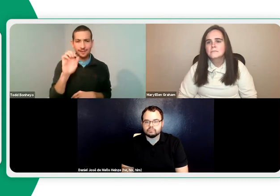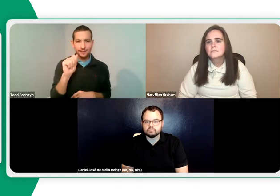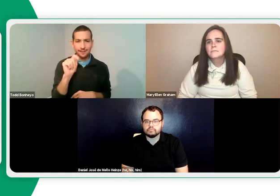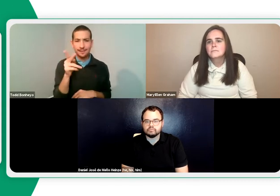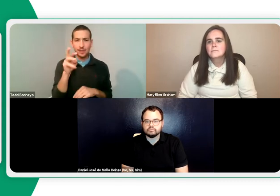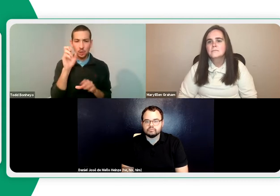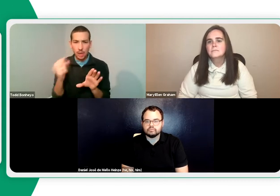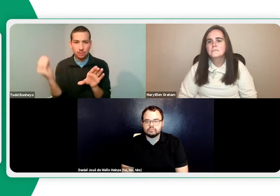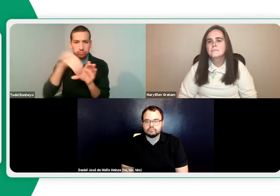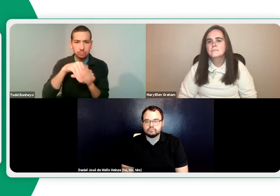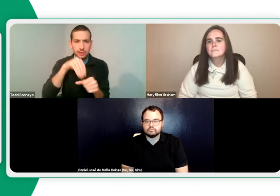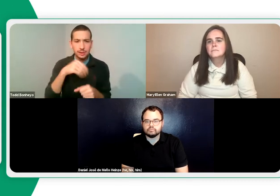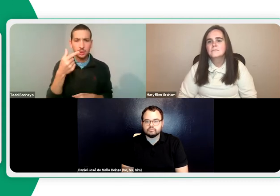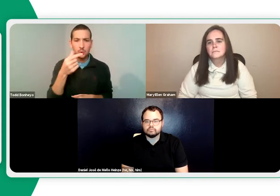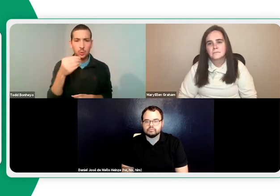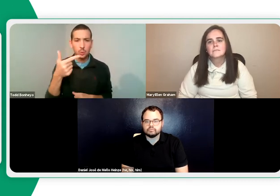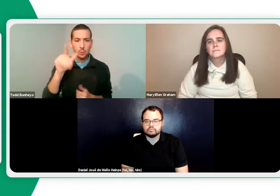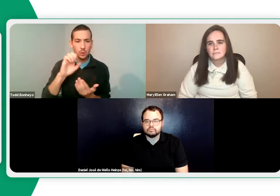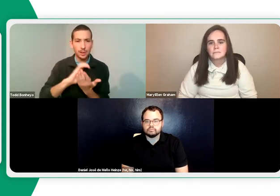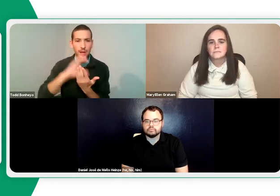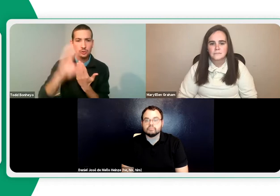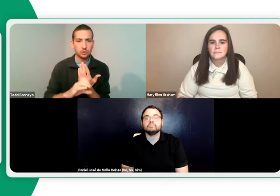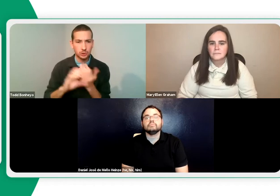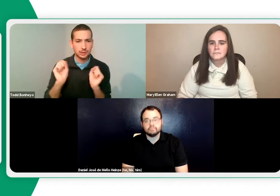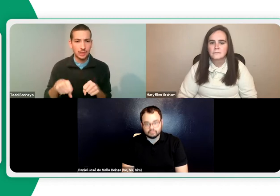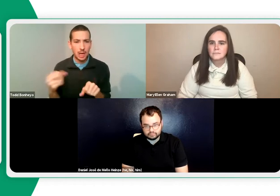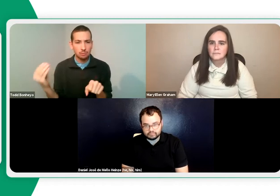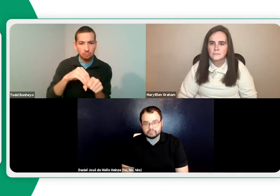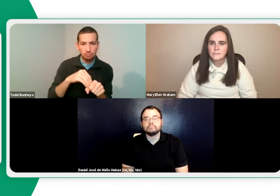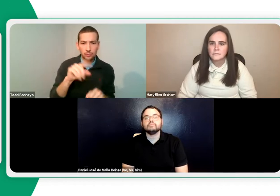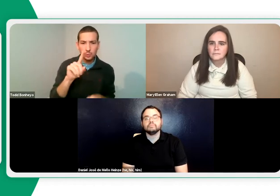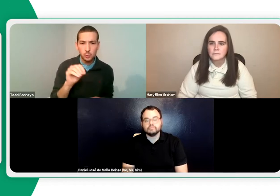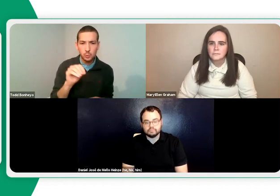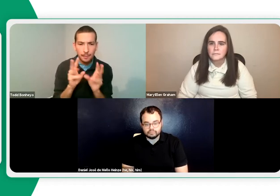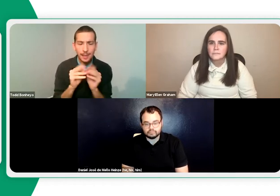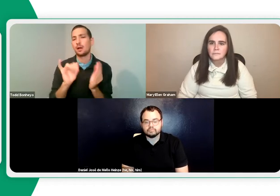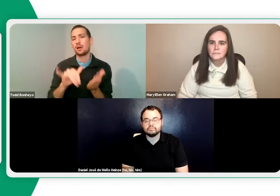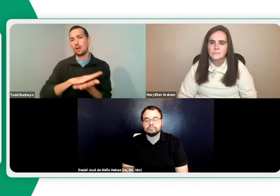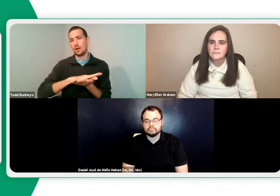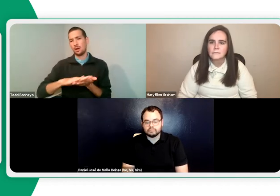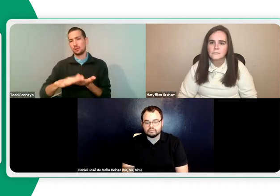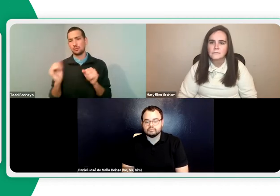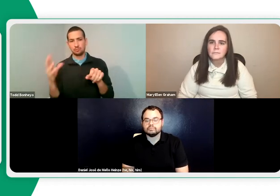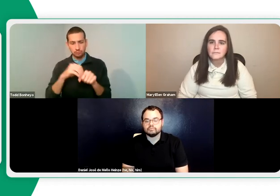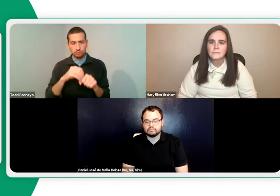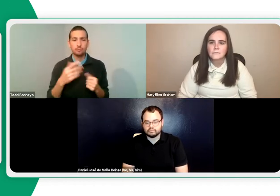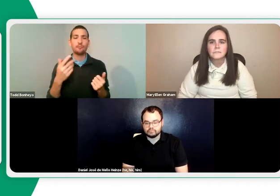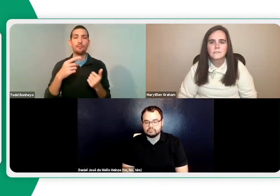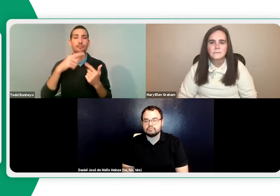also has features where you can include the Google Calendar within Zoom. So it's